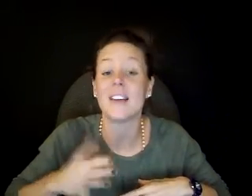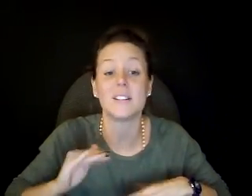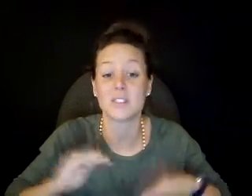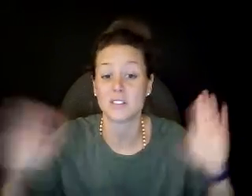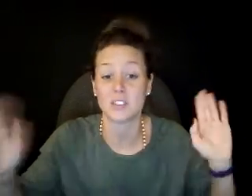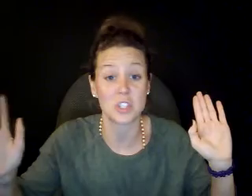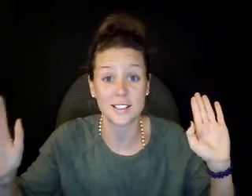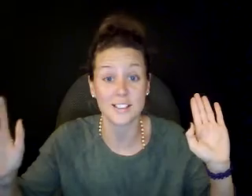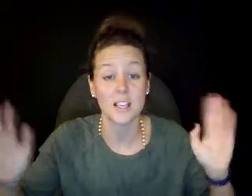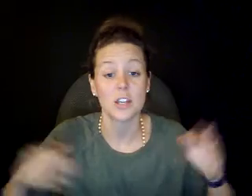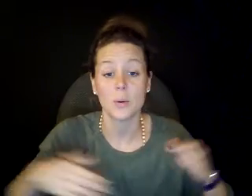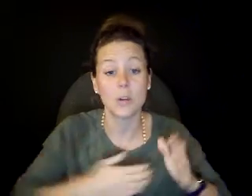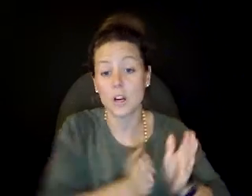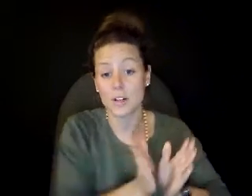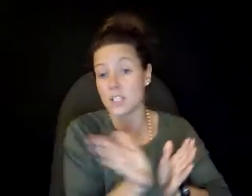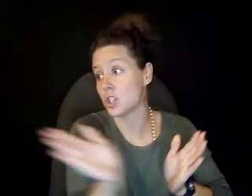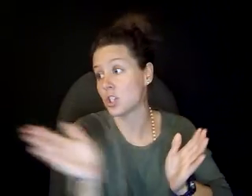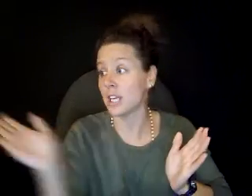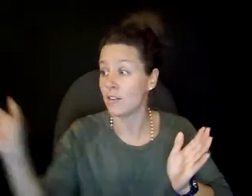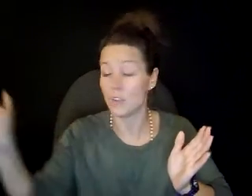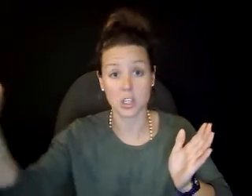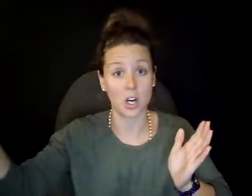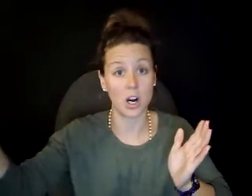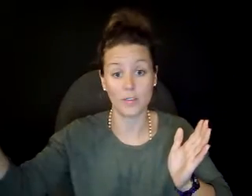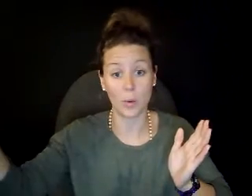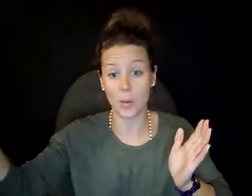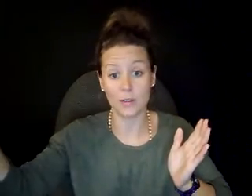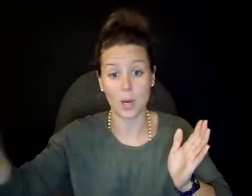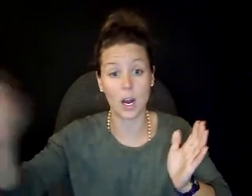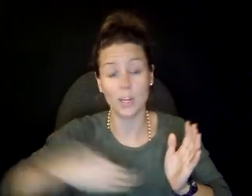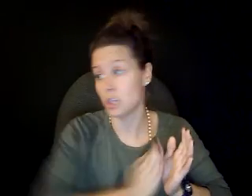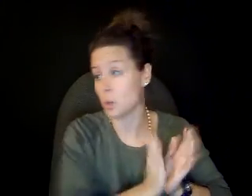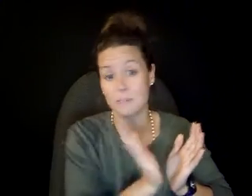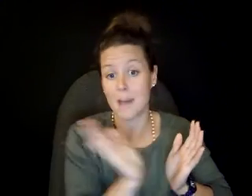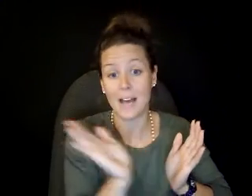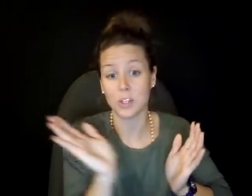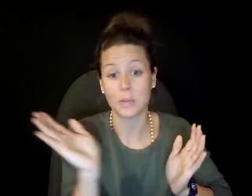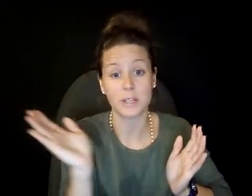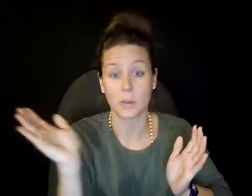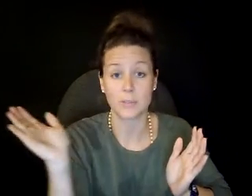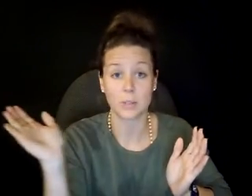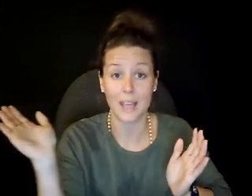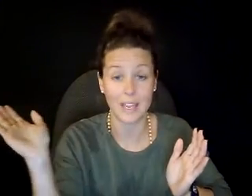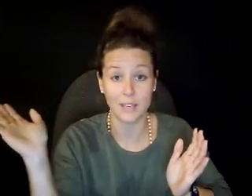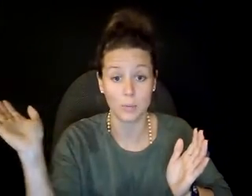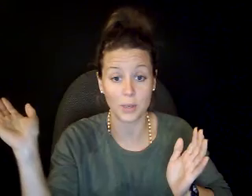end of senseless journeys. That we no longer need to journey and venture off away from God towards mad careers that we absolutely hate and bring no